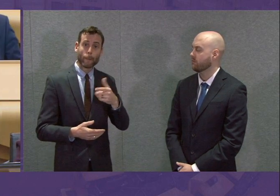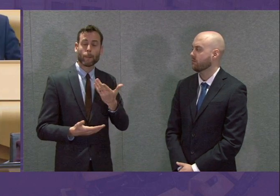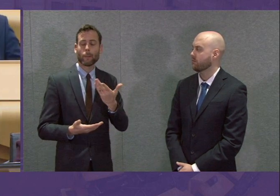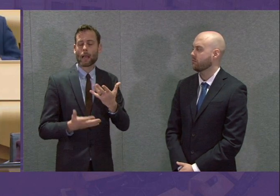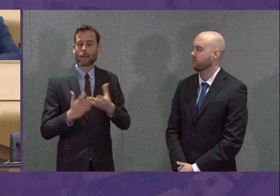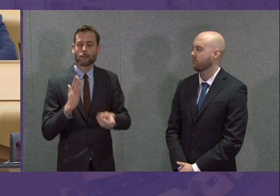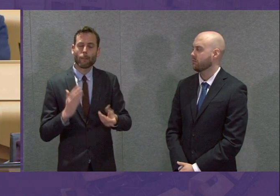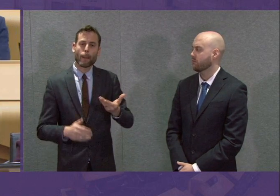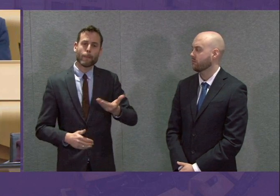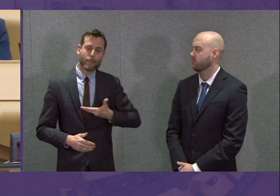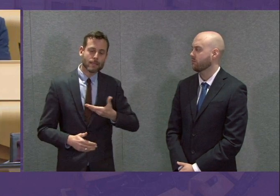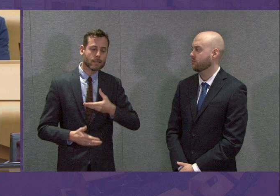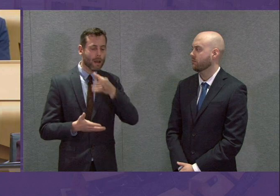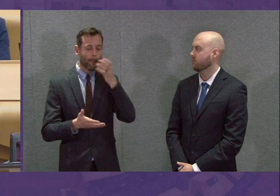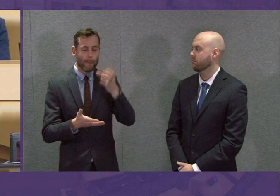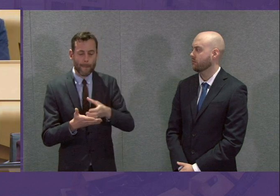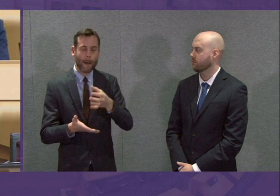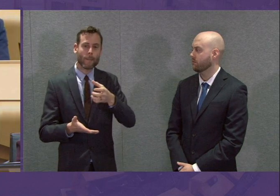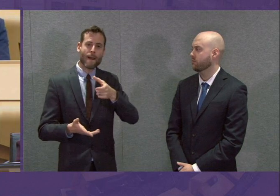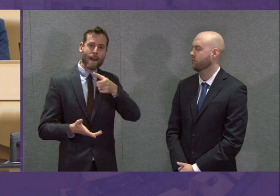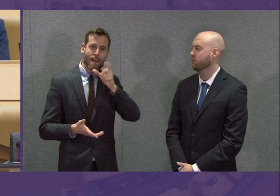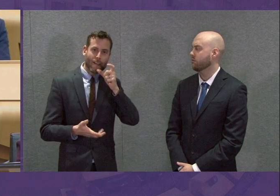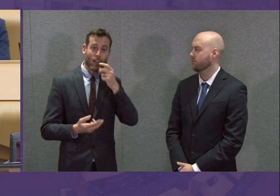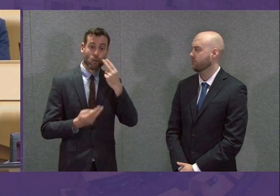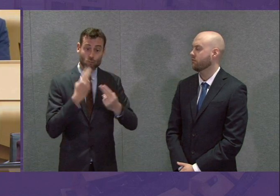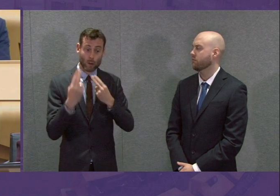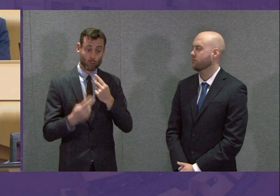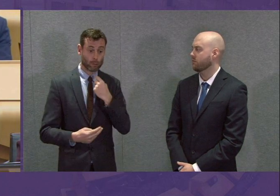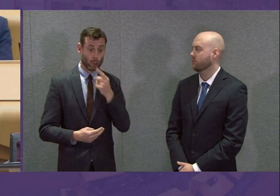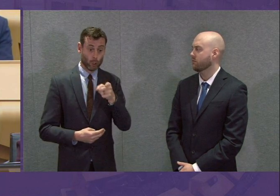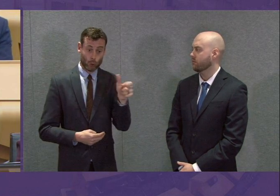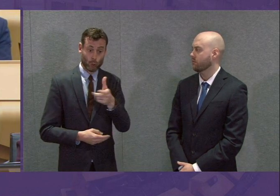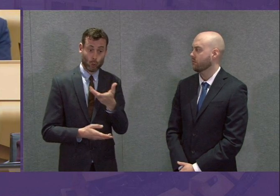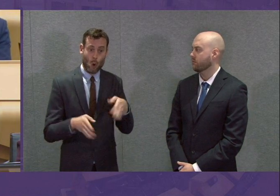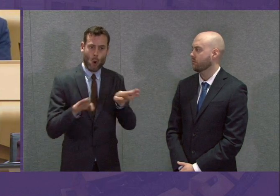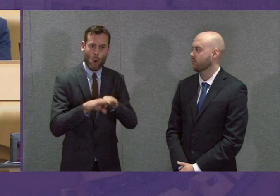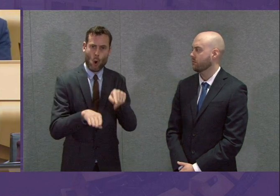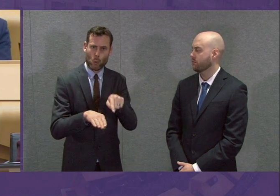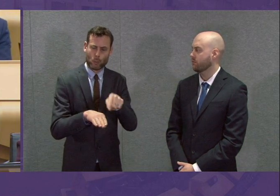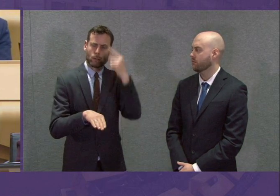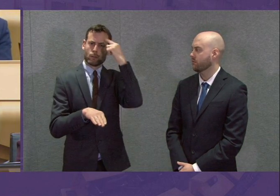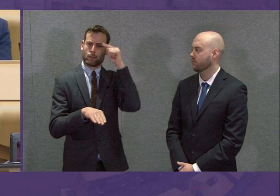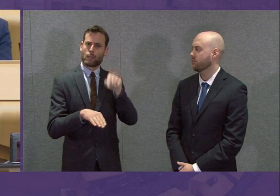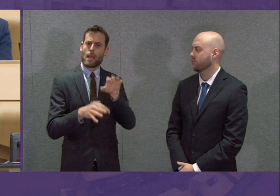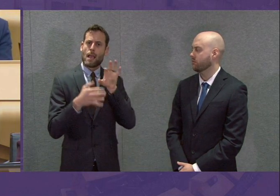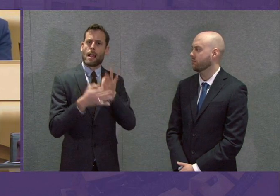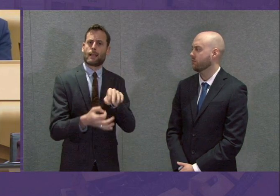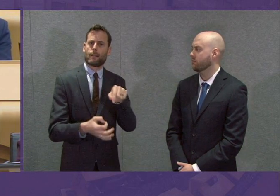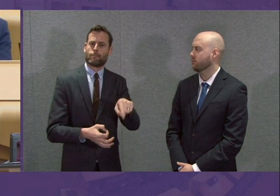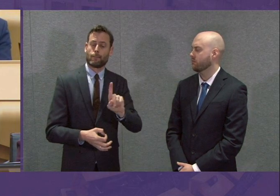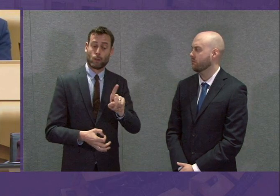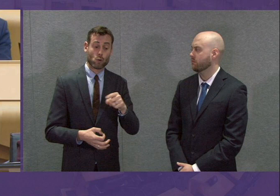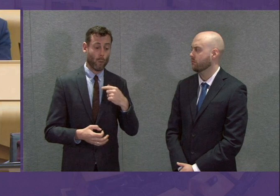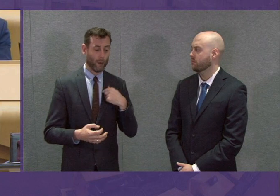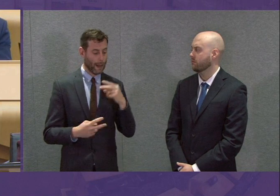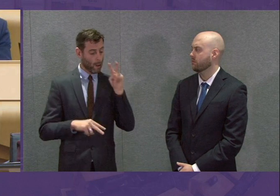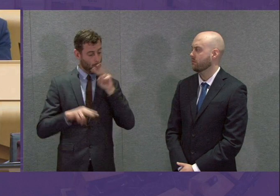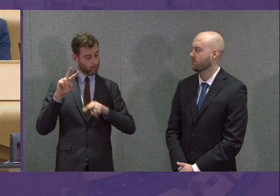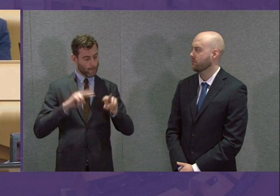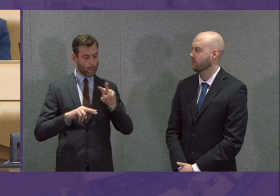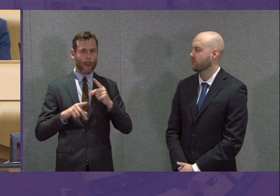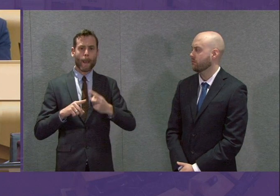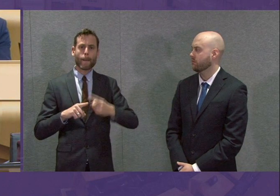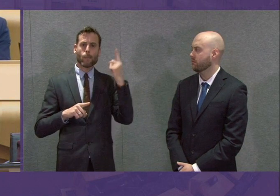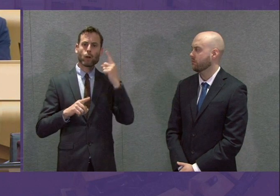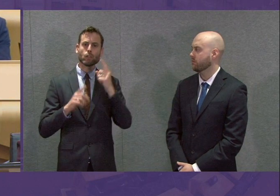particular pubs, cafes, restaurants to be ordered to close. And all of these things have been carefully worked through the emergency legislation, which will be